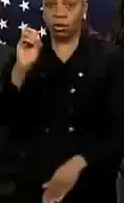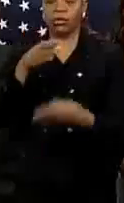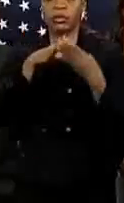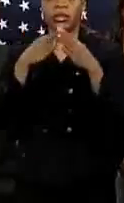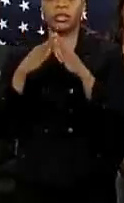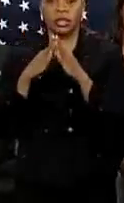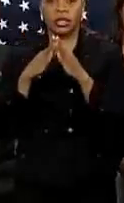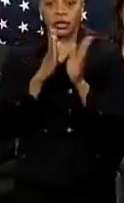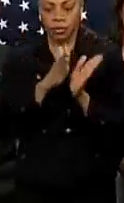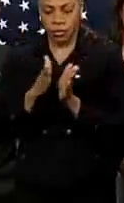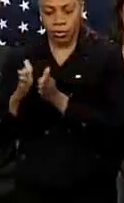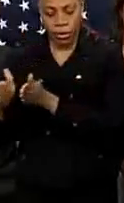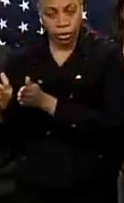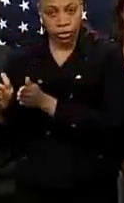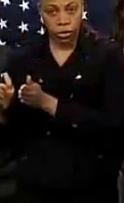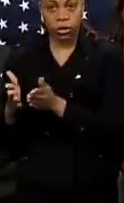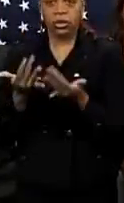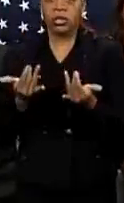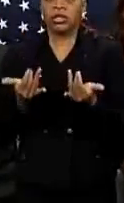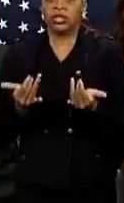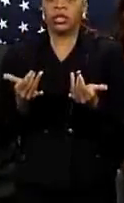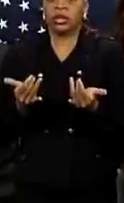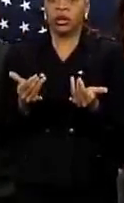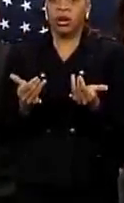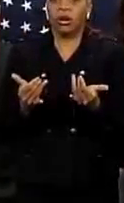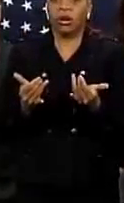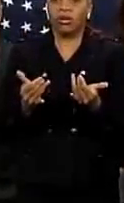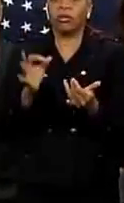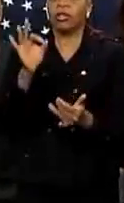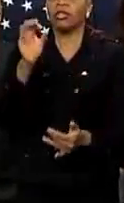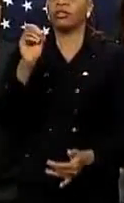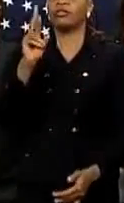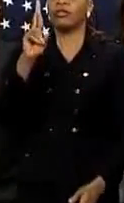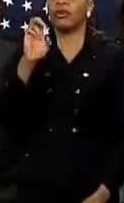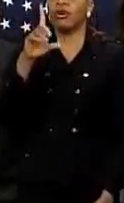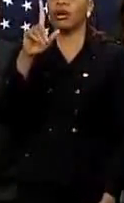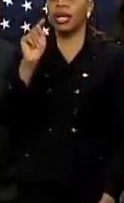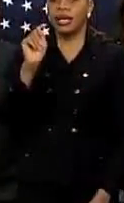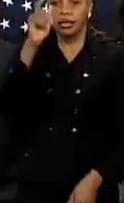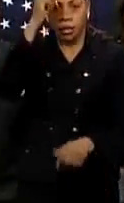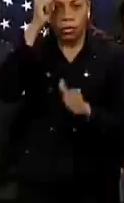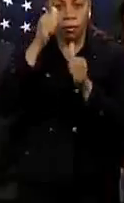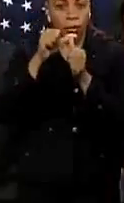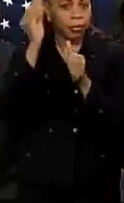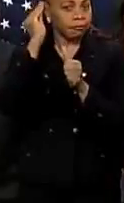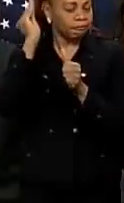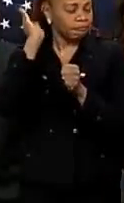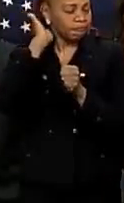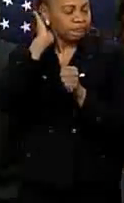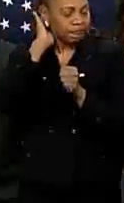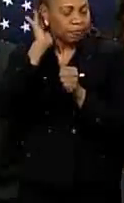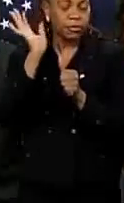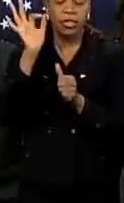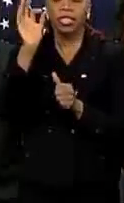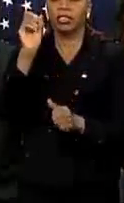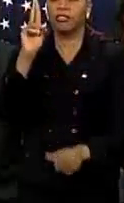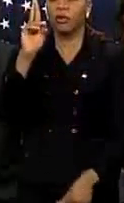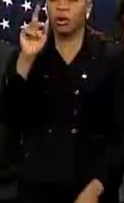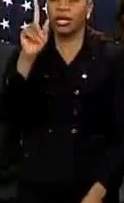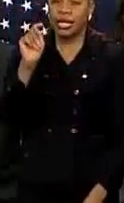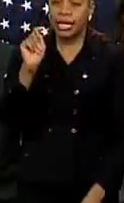The current forecast from the National Weather Service. Now, keep in mind, these are forecasts. This is a reasonably